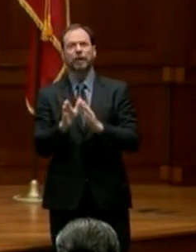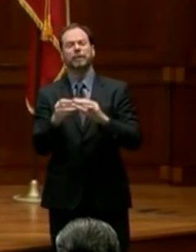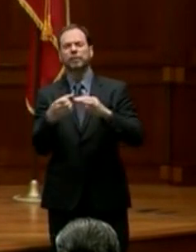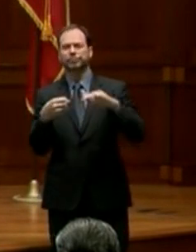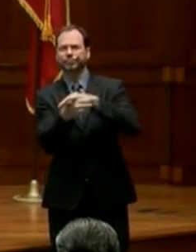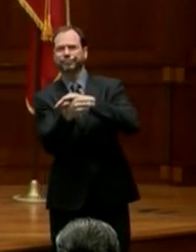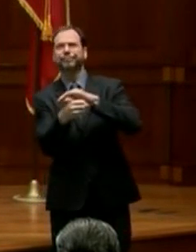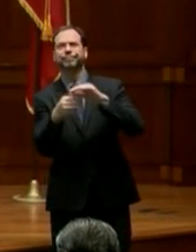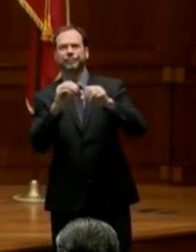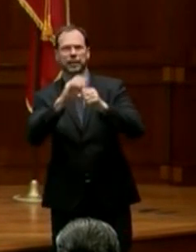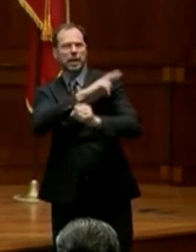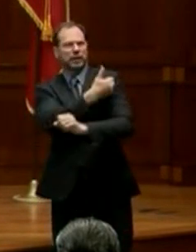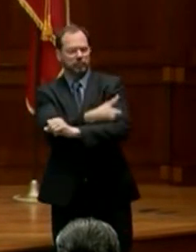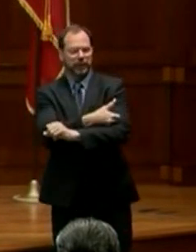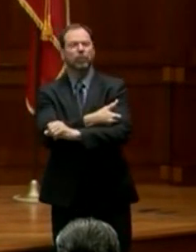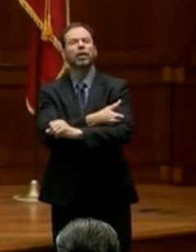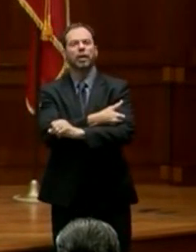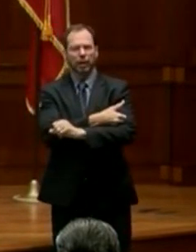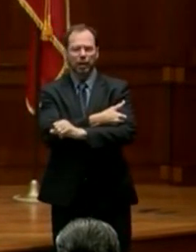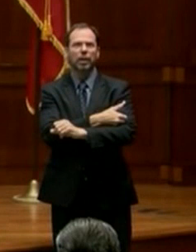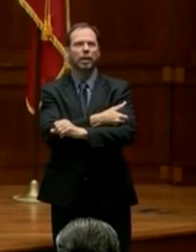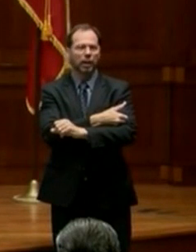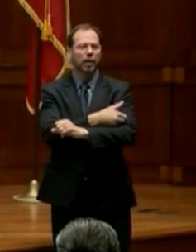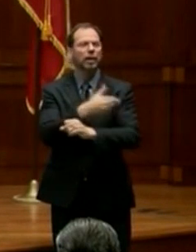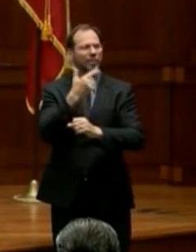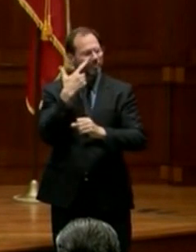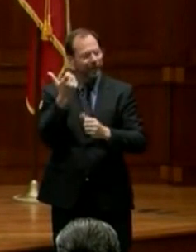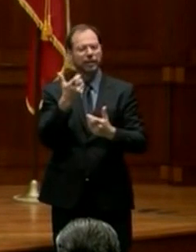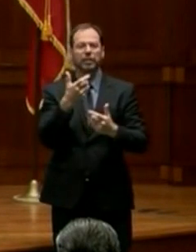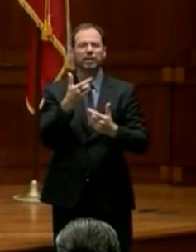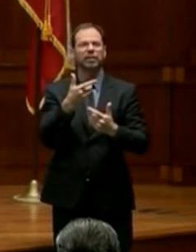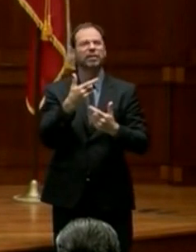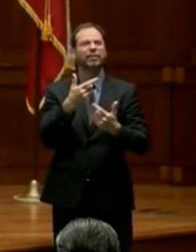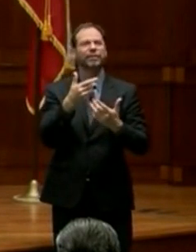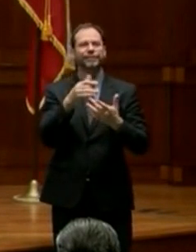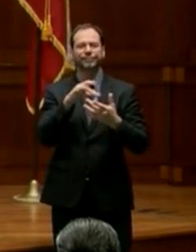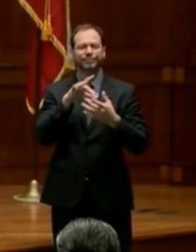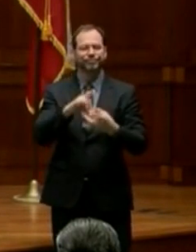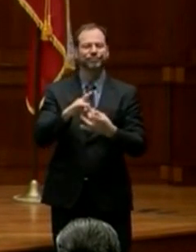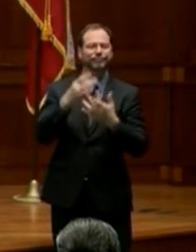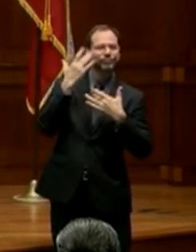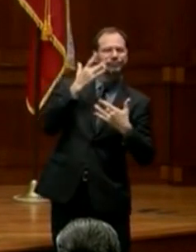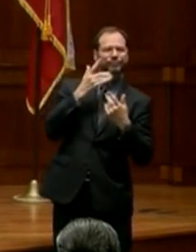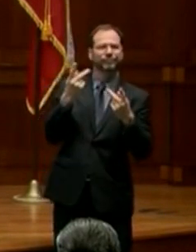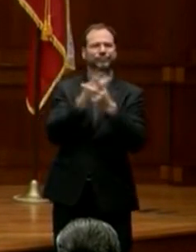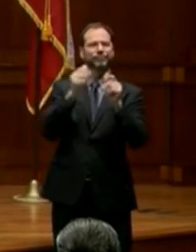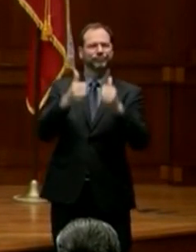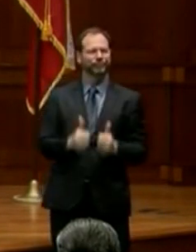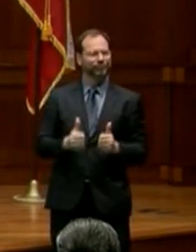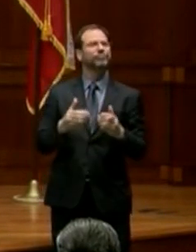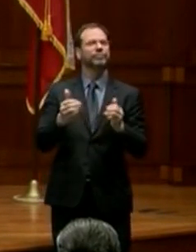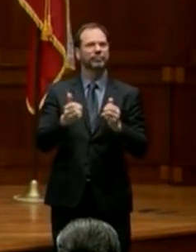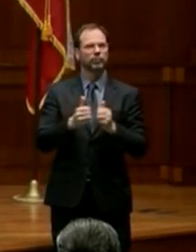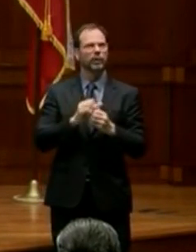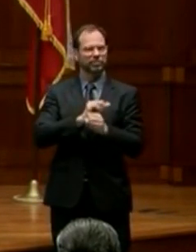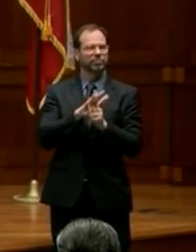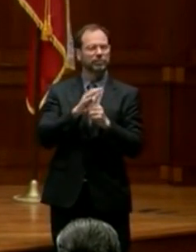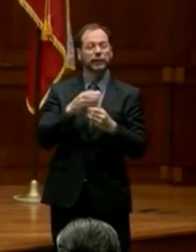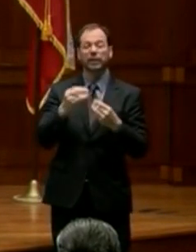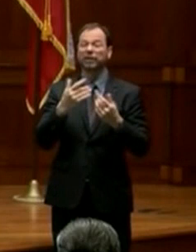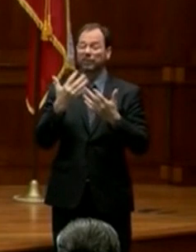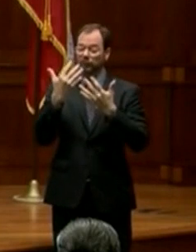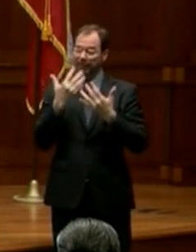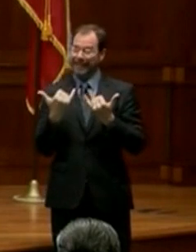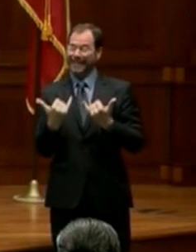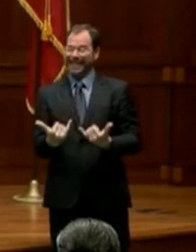hospitalized as a result of their connection with COVID-19. And unfortunately, there are